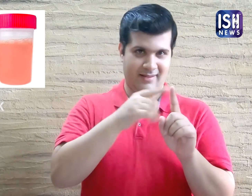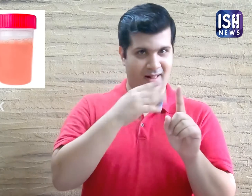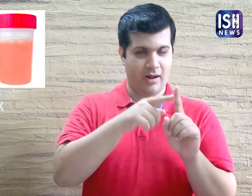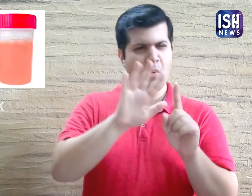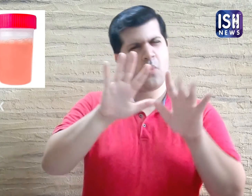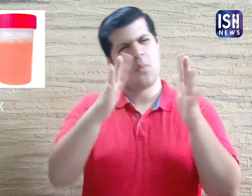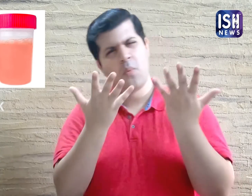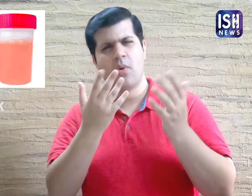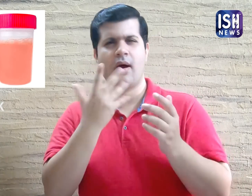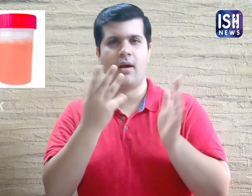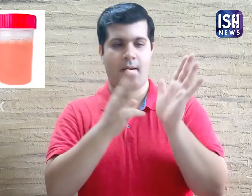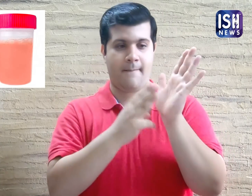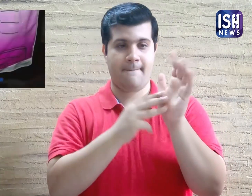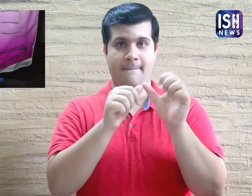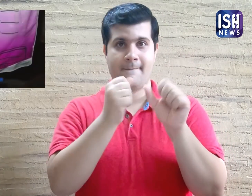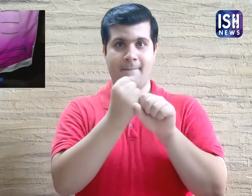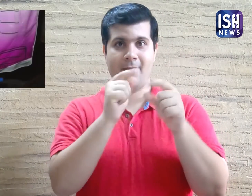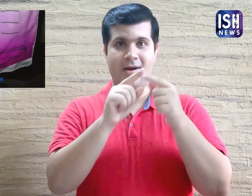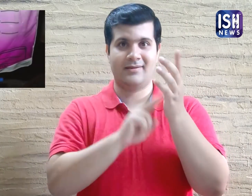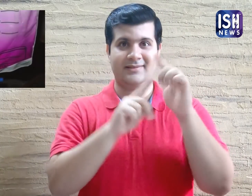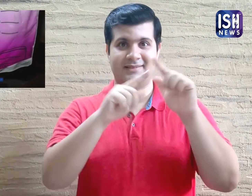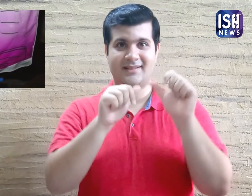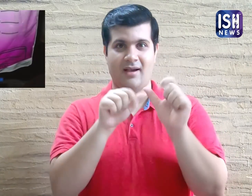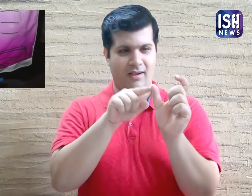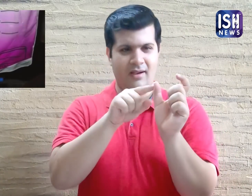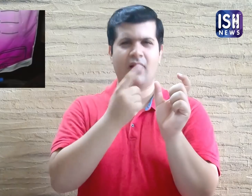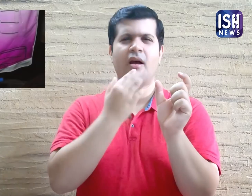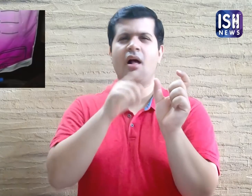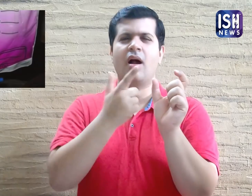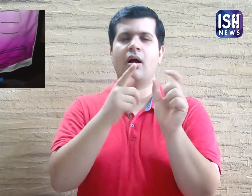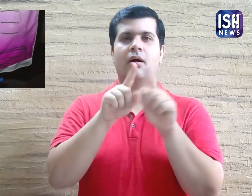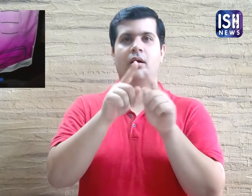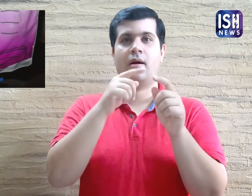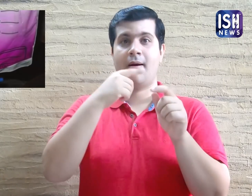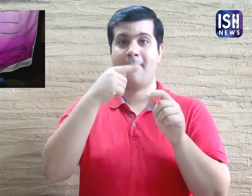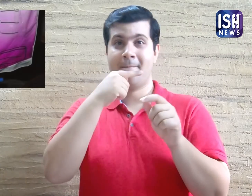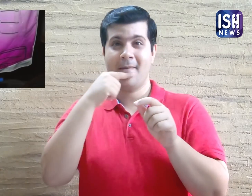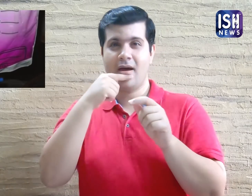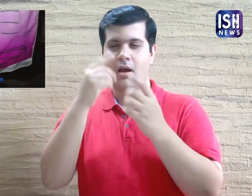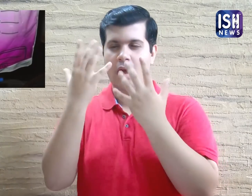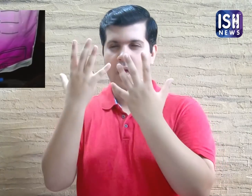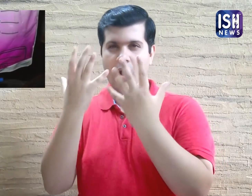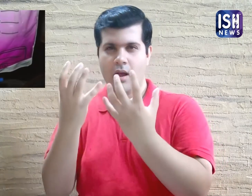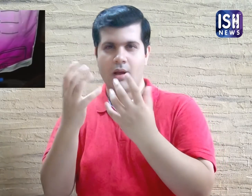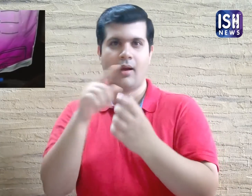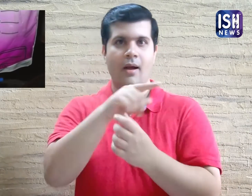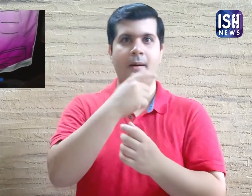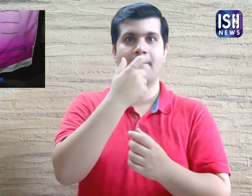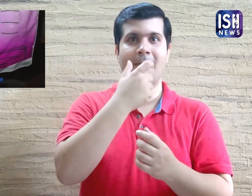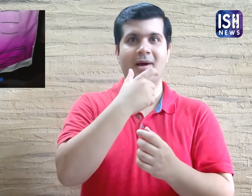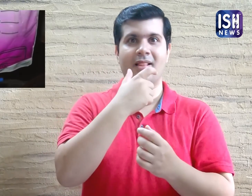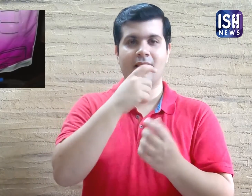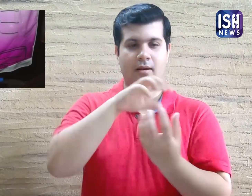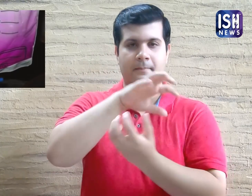Urine can be red or magenta in colour which is a mixture of light red and